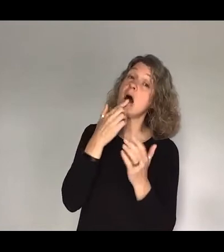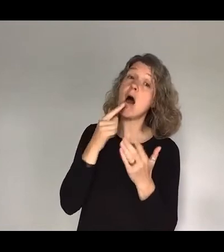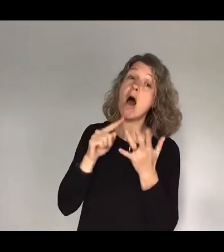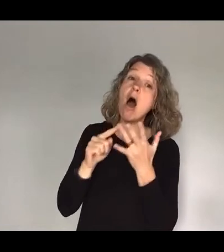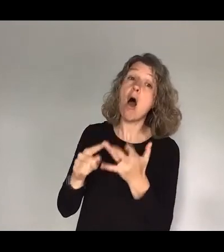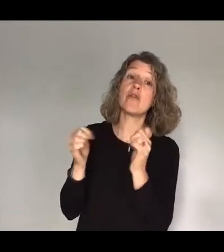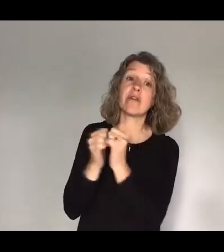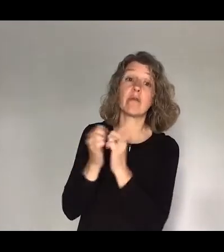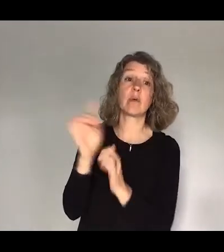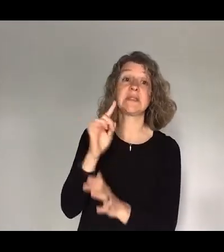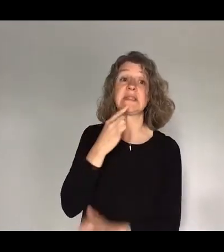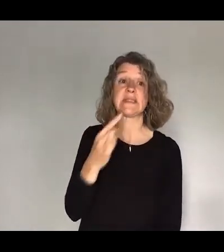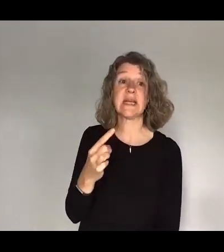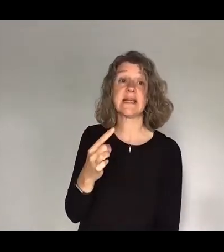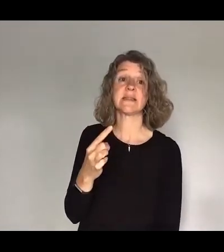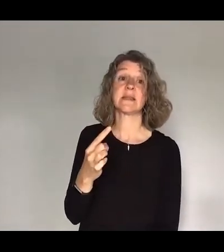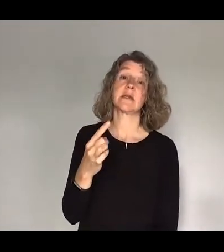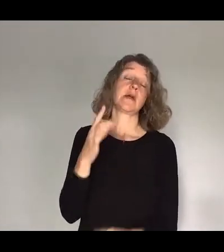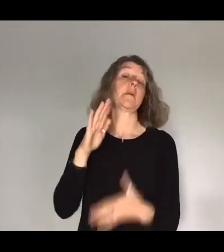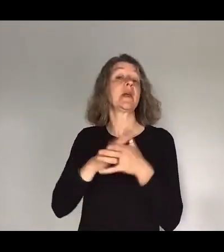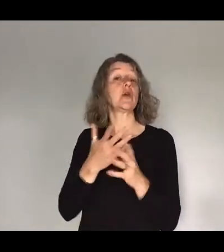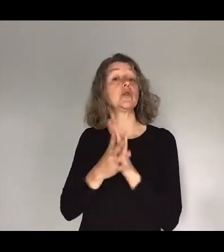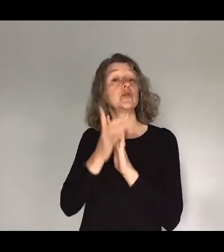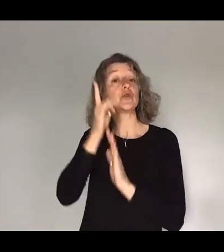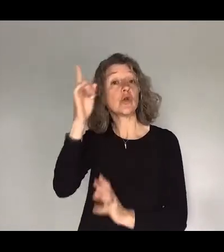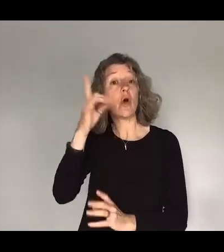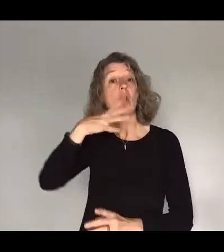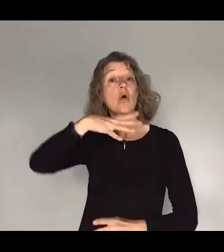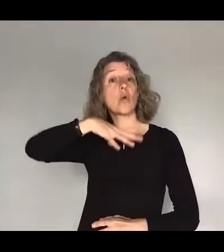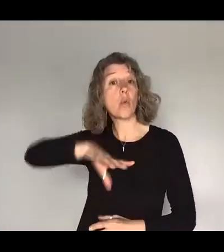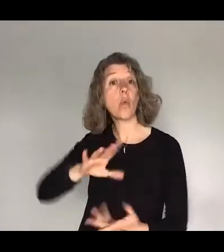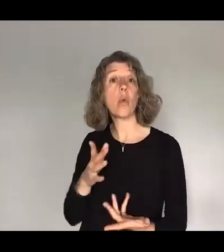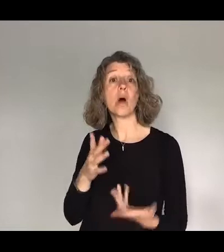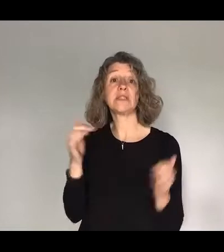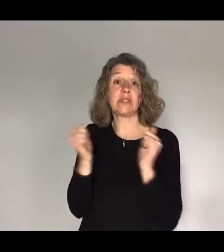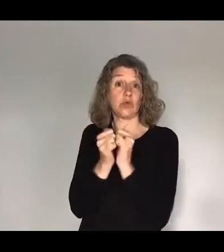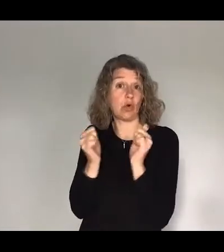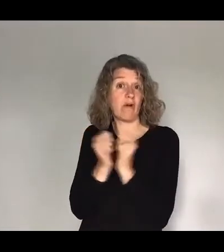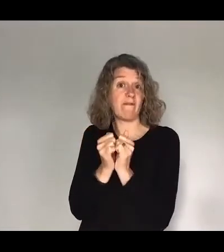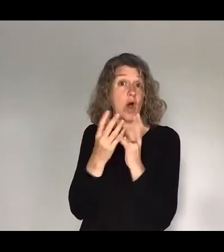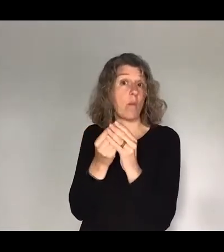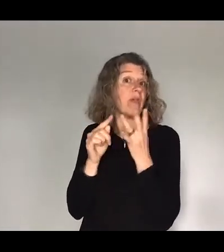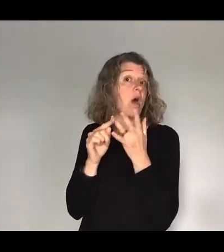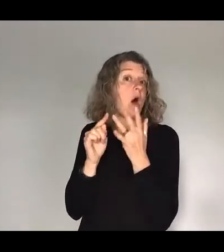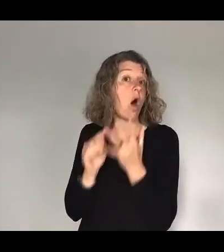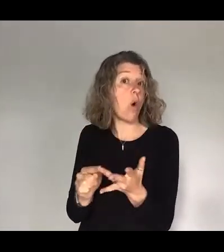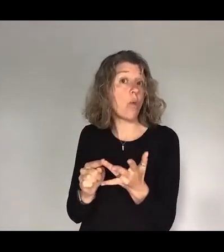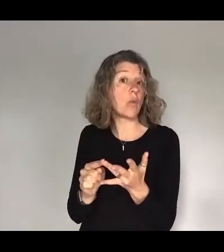unchanging nature of his purpose very clear to the heirs of what was promised he confirmed it with an oath. We can